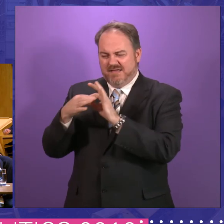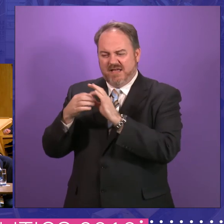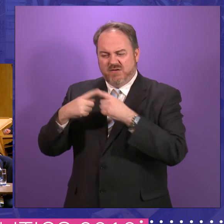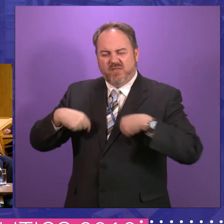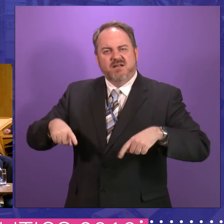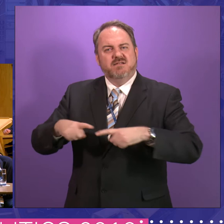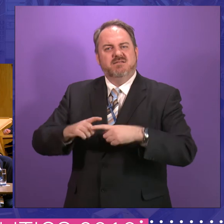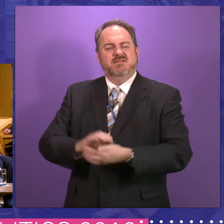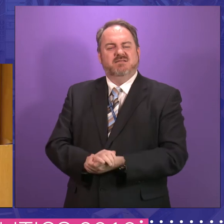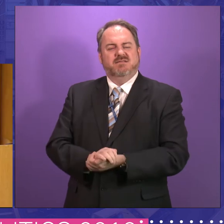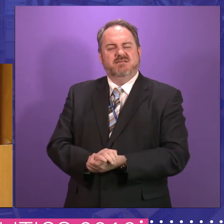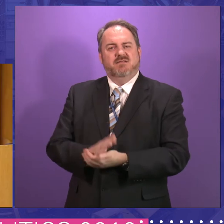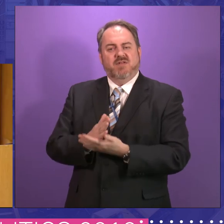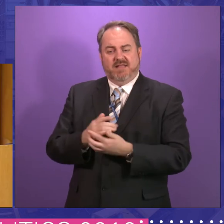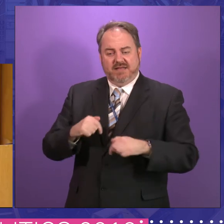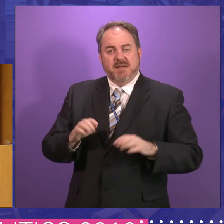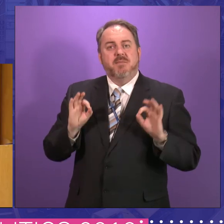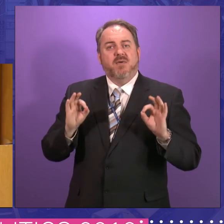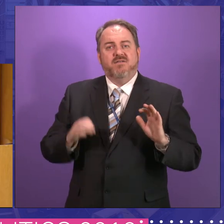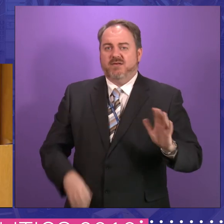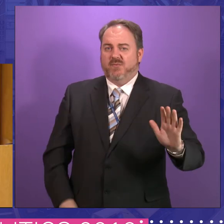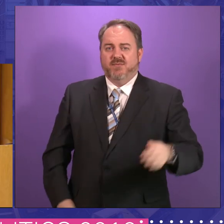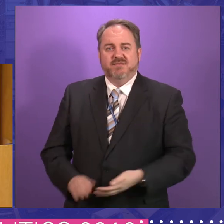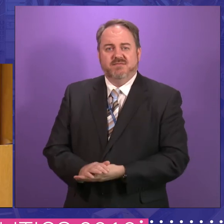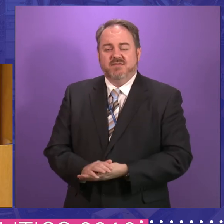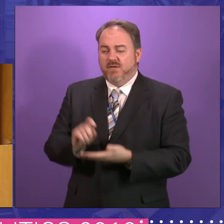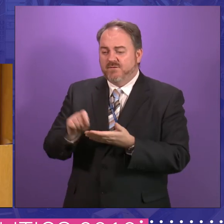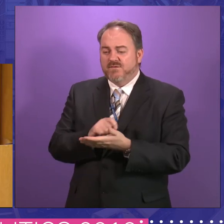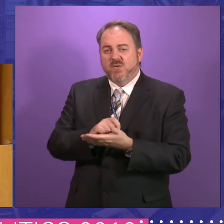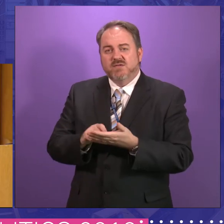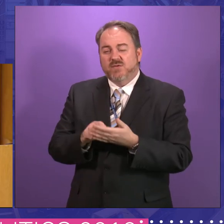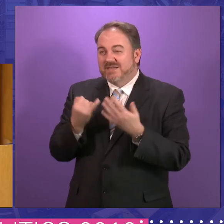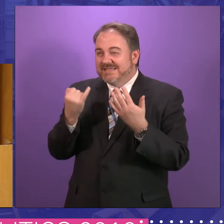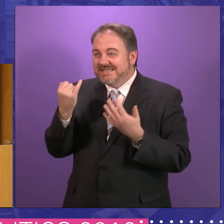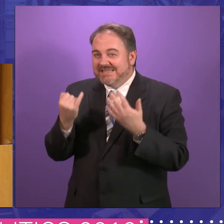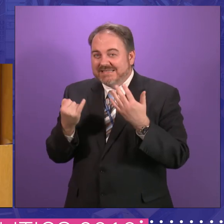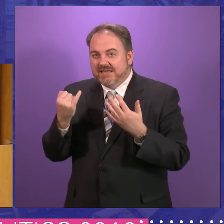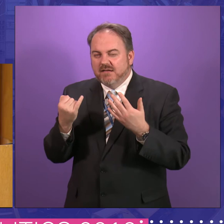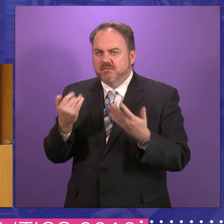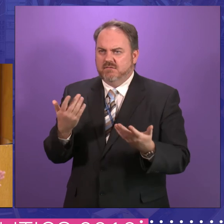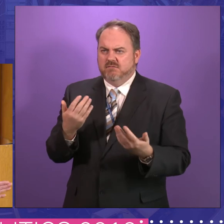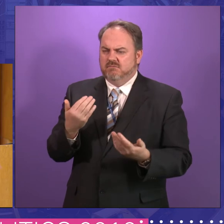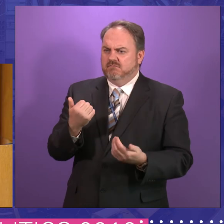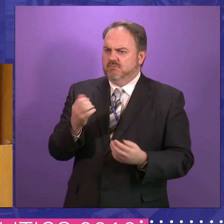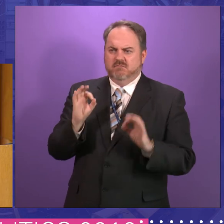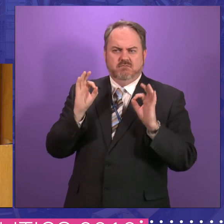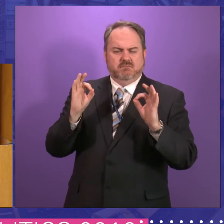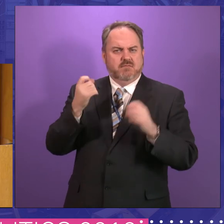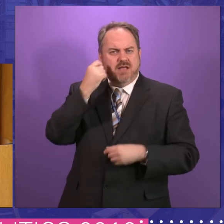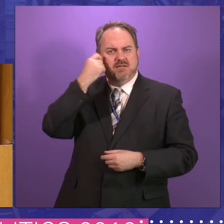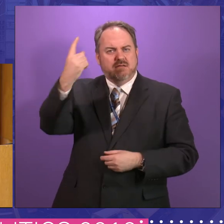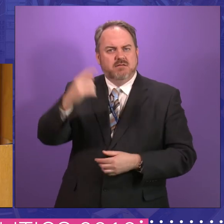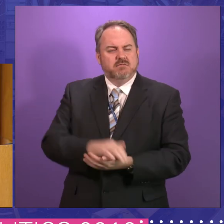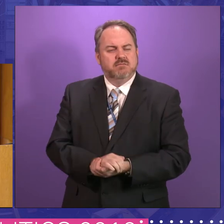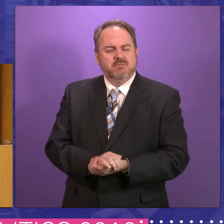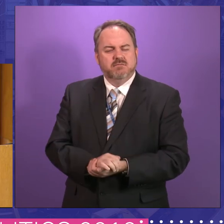we are not perfect. I think votes for 16 is a huge leap forward. Um, I agree with Henry that we need to